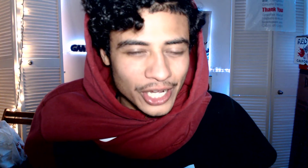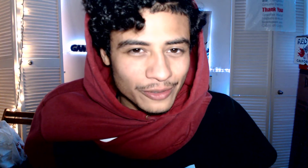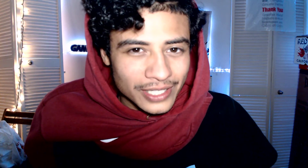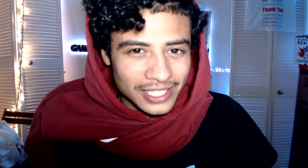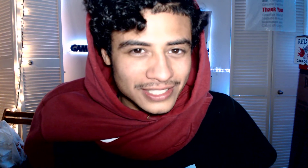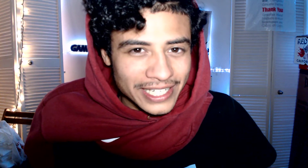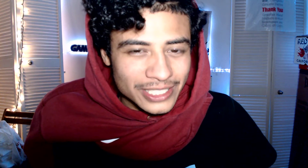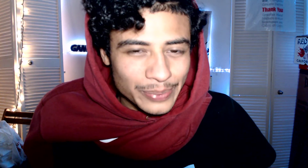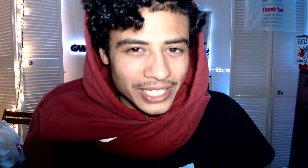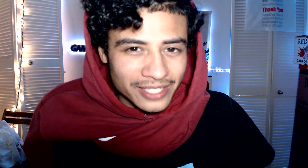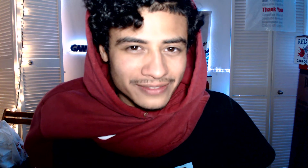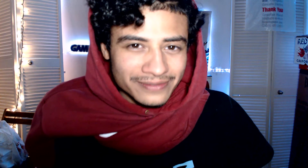it looks like it's a B.